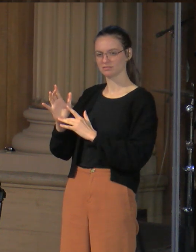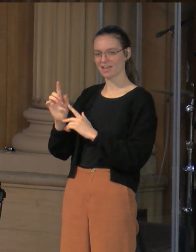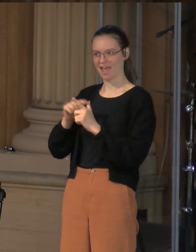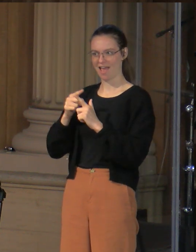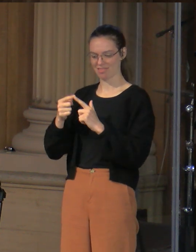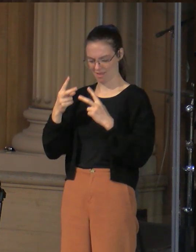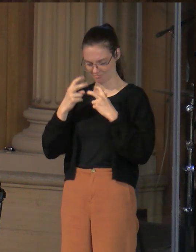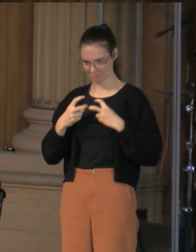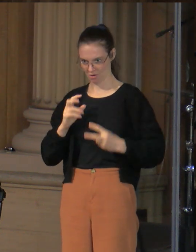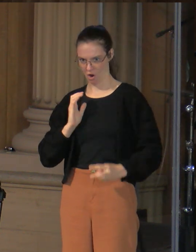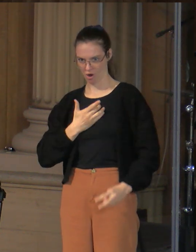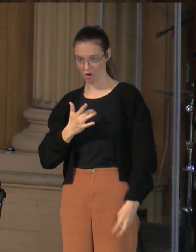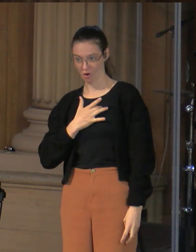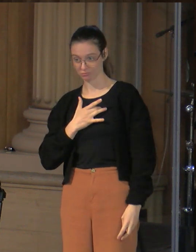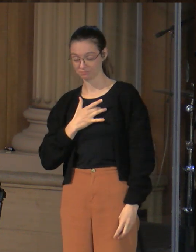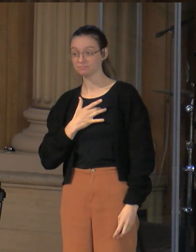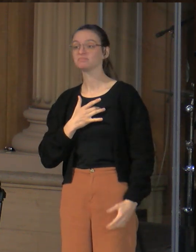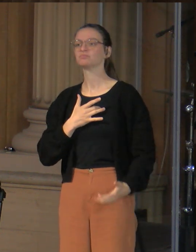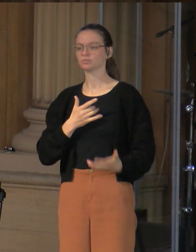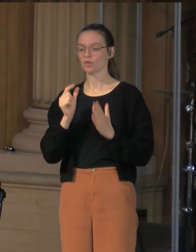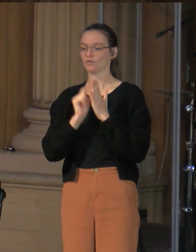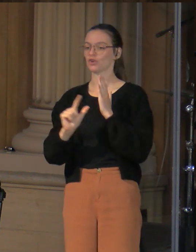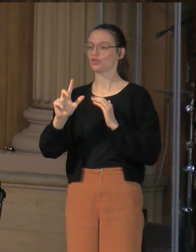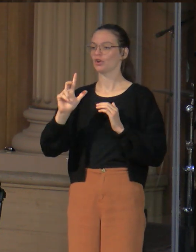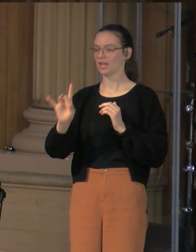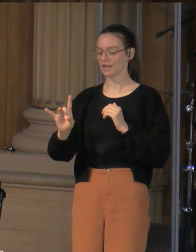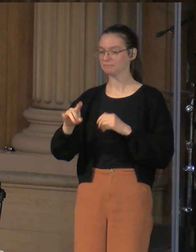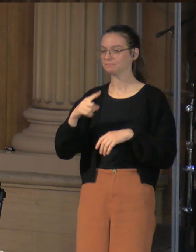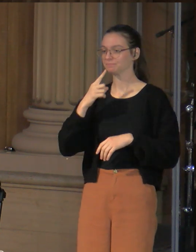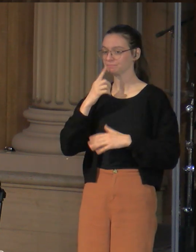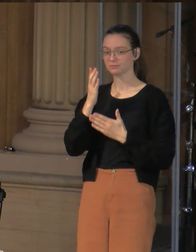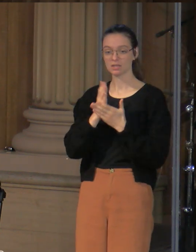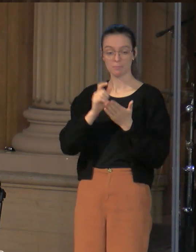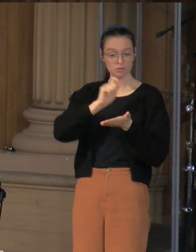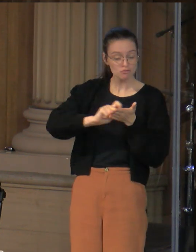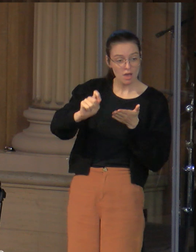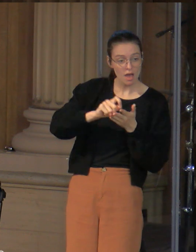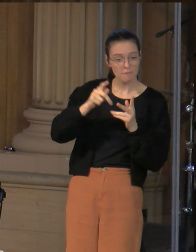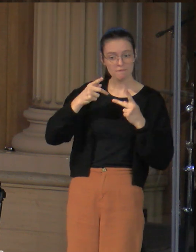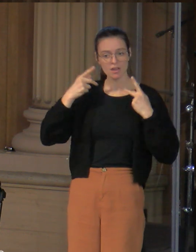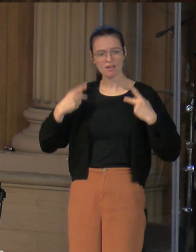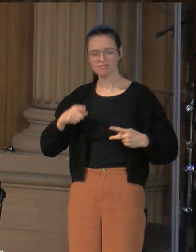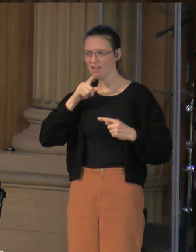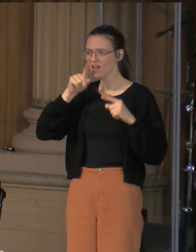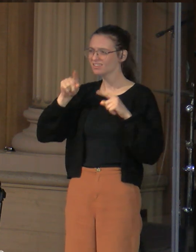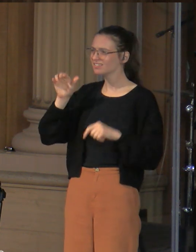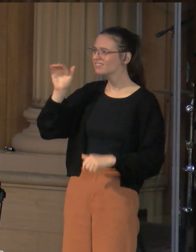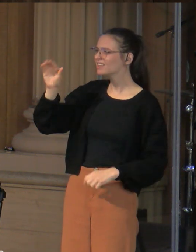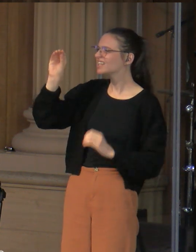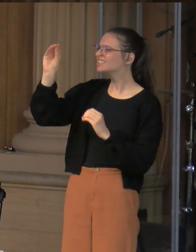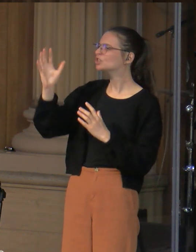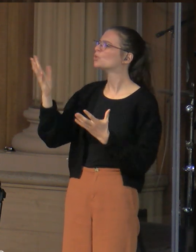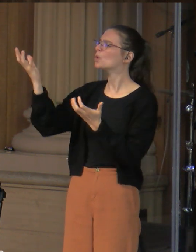So walking through this passage, verse 38, it says, Then some of the scribes and Pharisees answered him, saying, Teacher, we wish to see a sign from you.